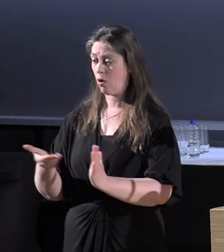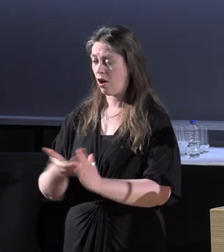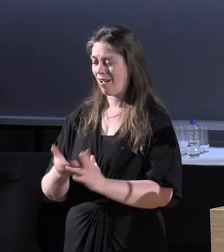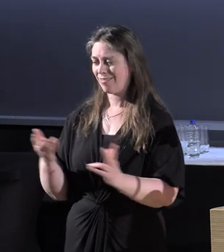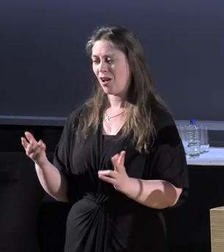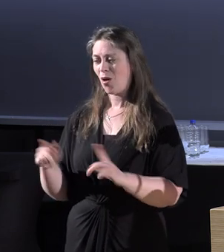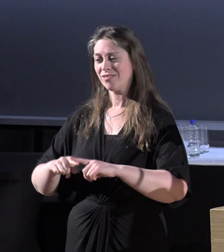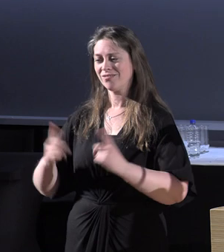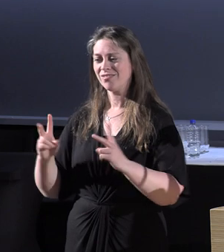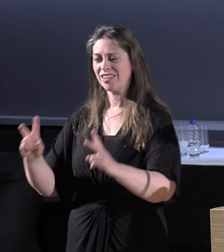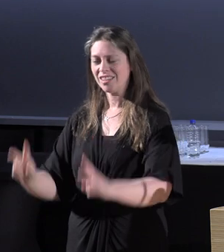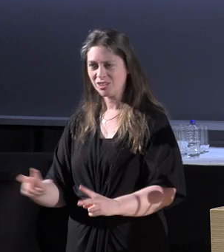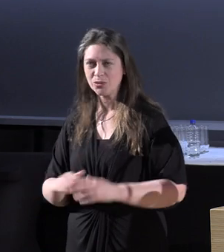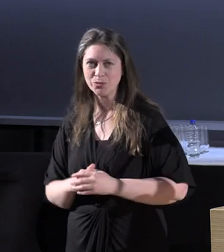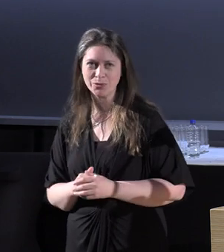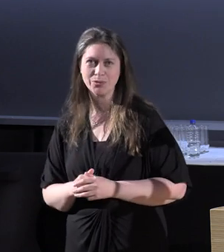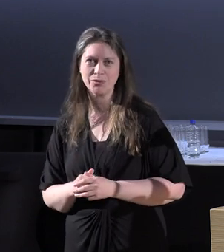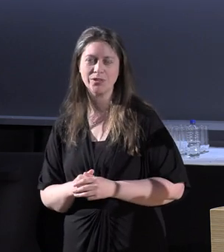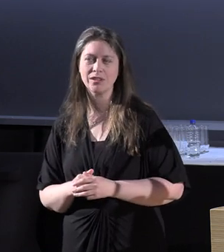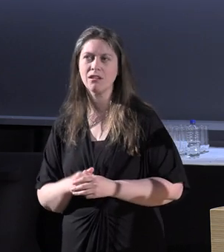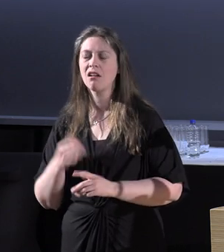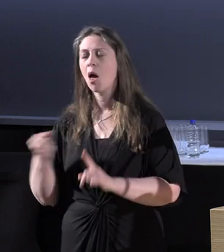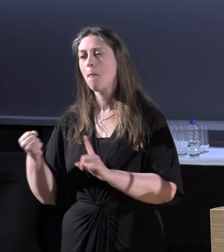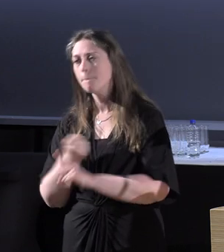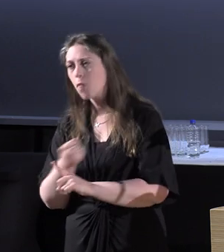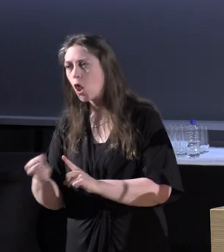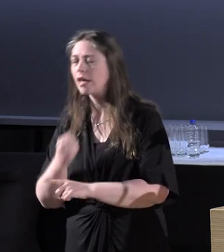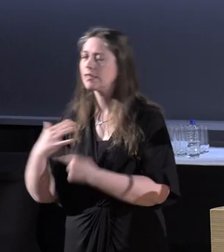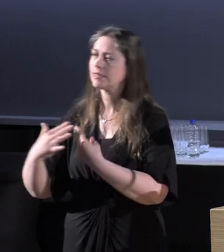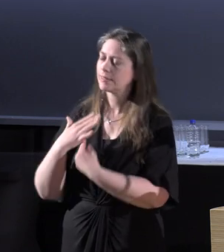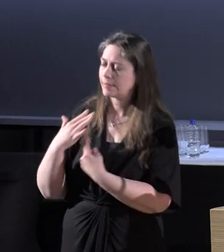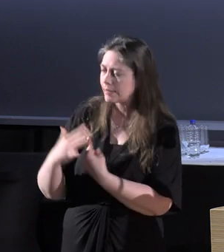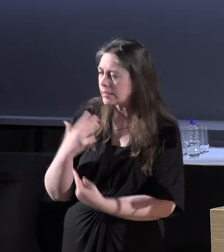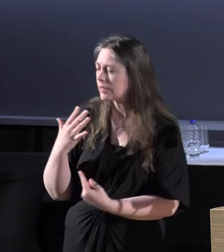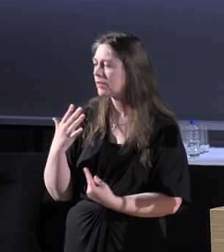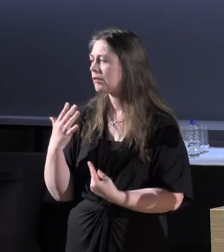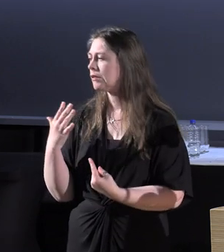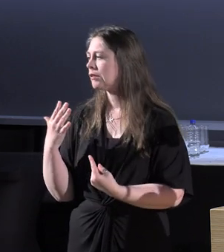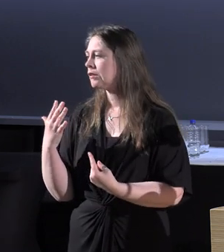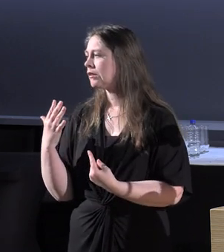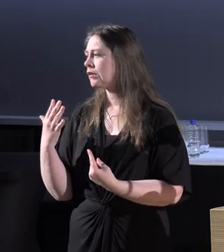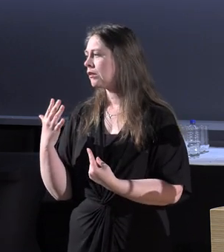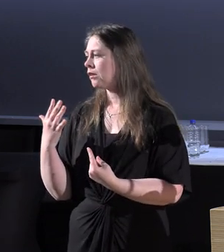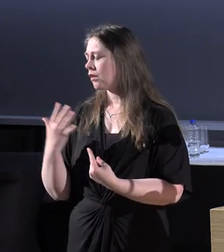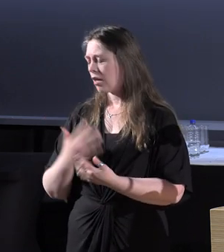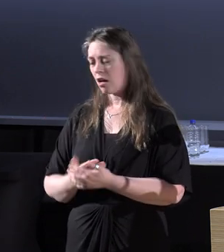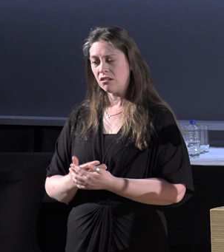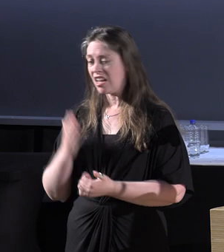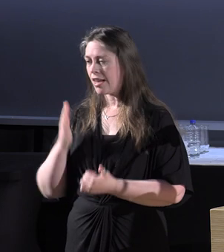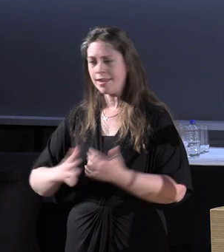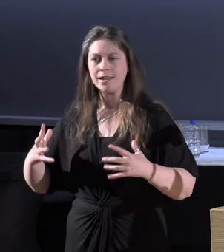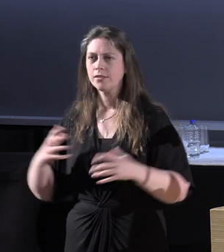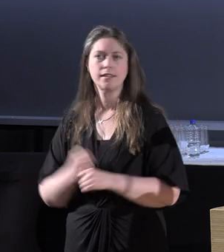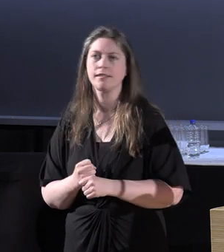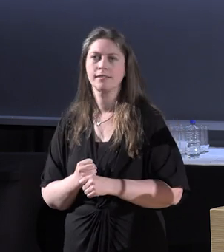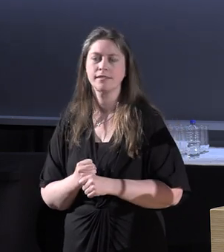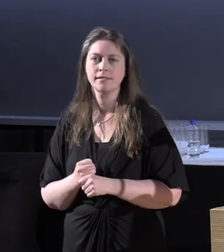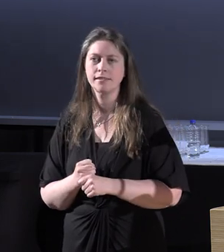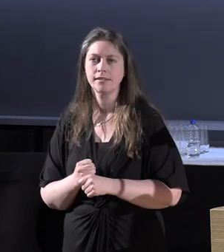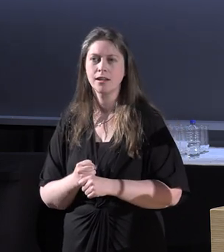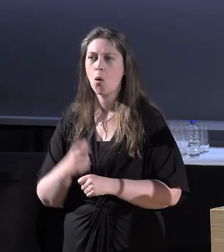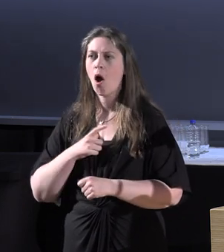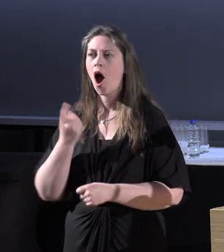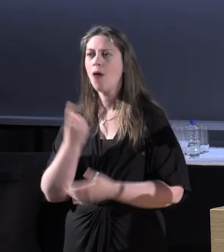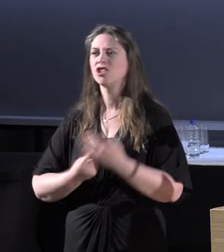of, you know, being bullied, being teased incessantly because I was literally the only